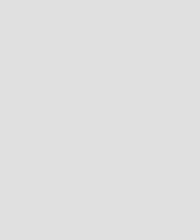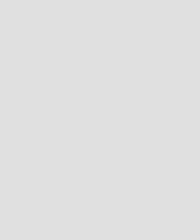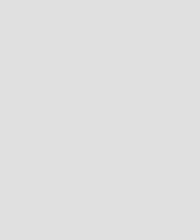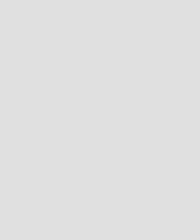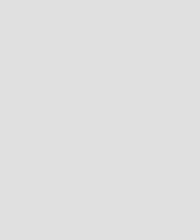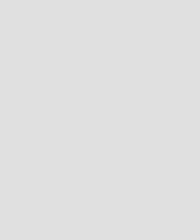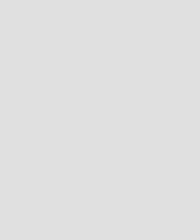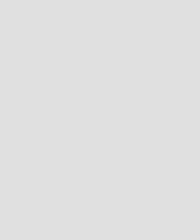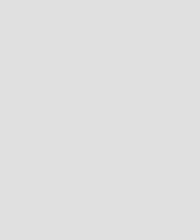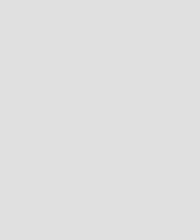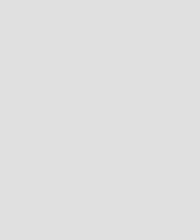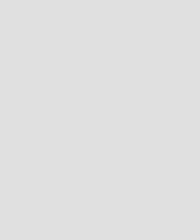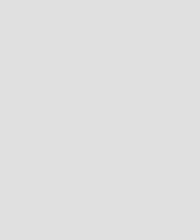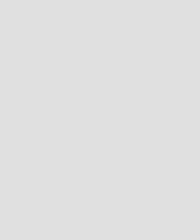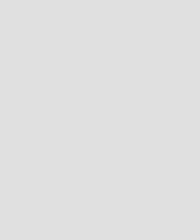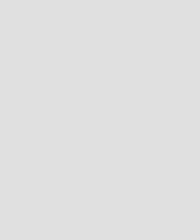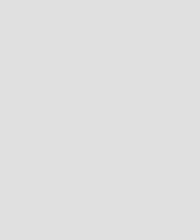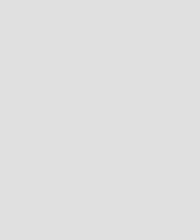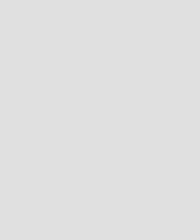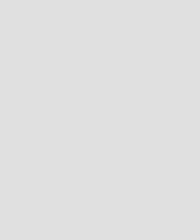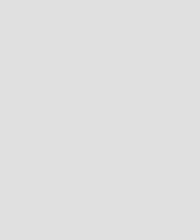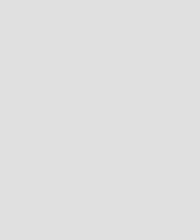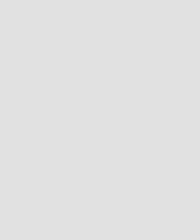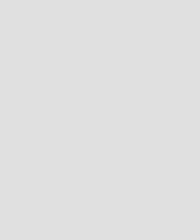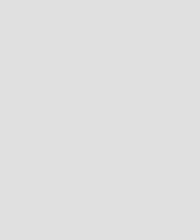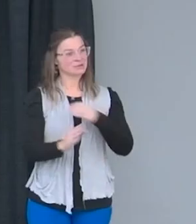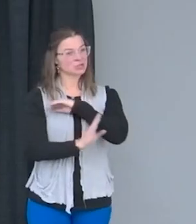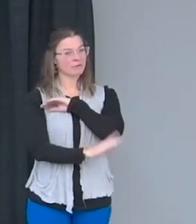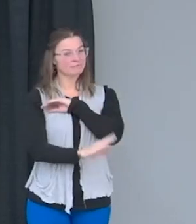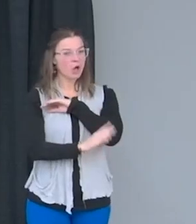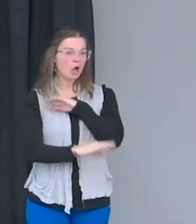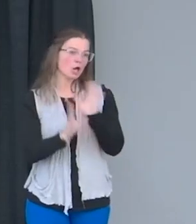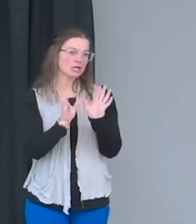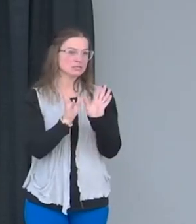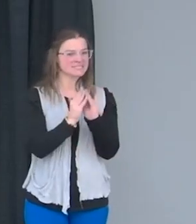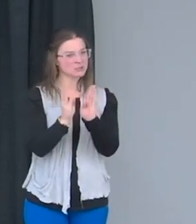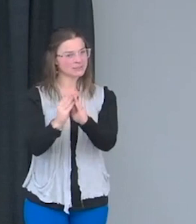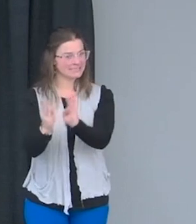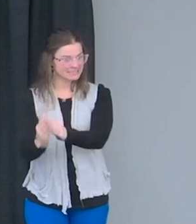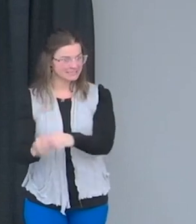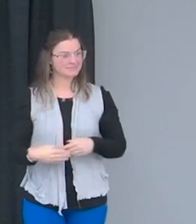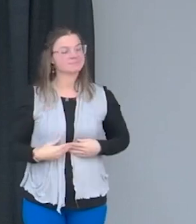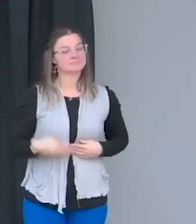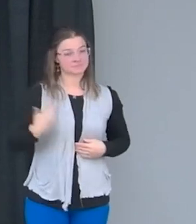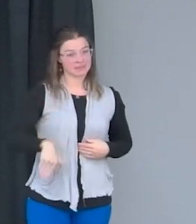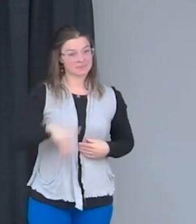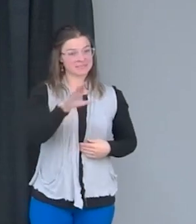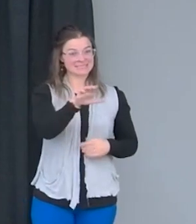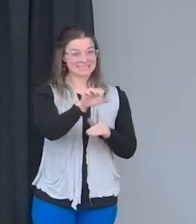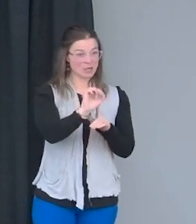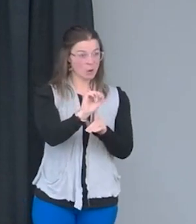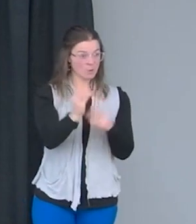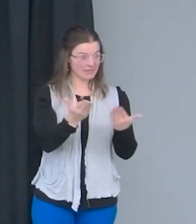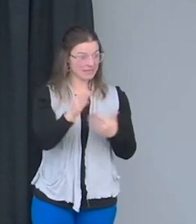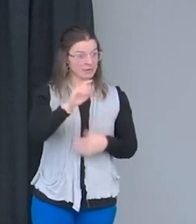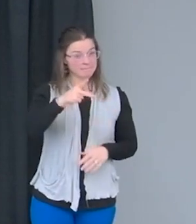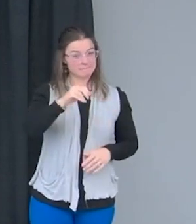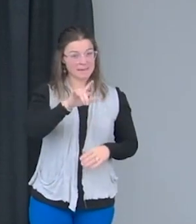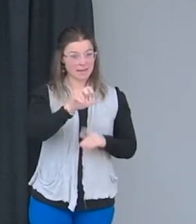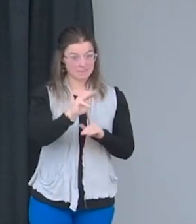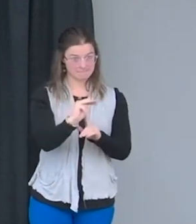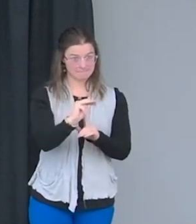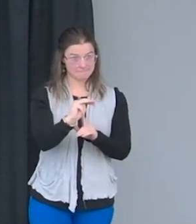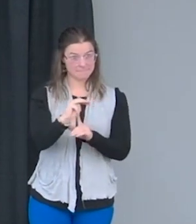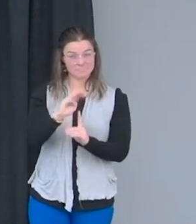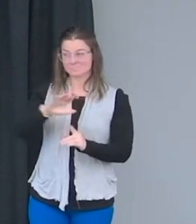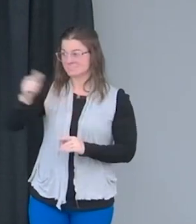Welcome everyone to our fall speaker series. I'm Joe Sinha, the CEO here at Peckham, and with me is